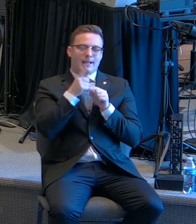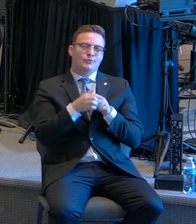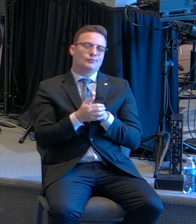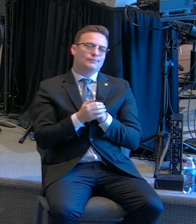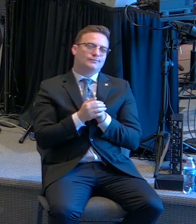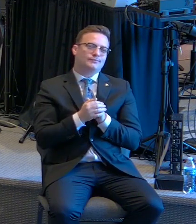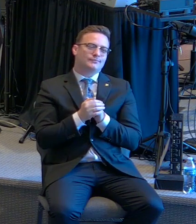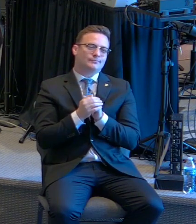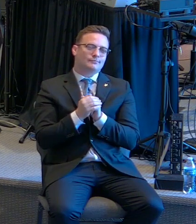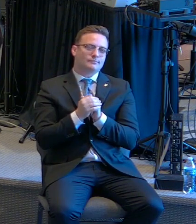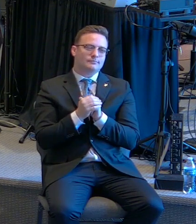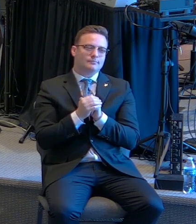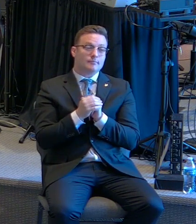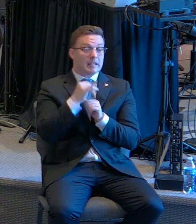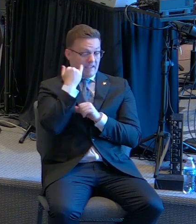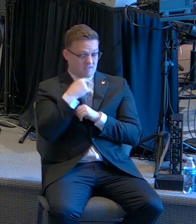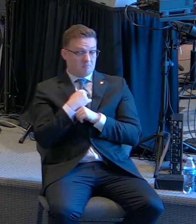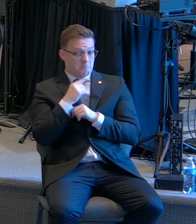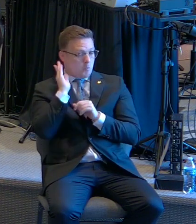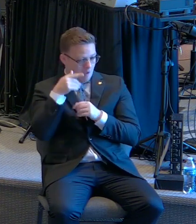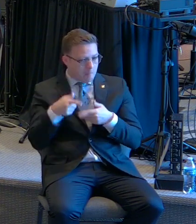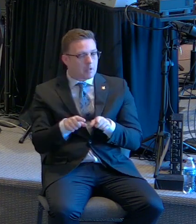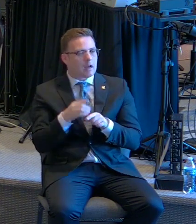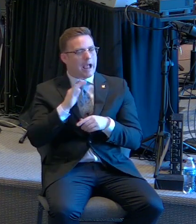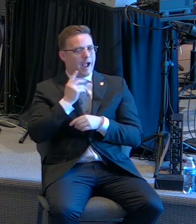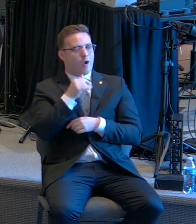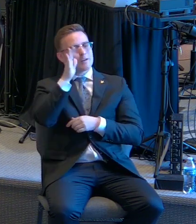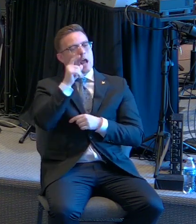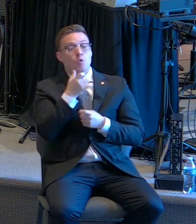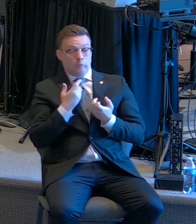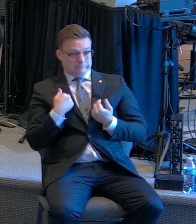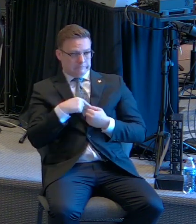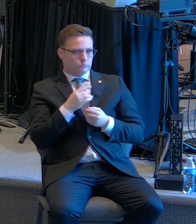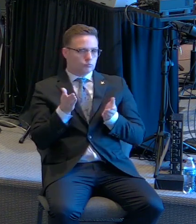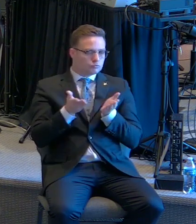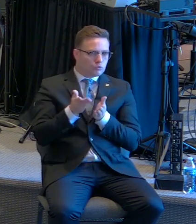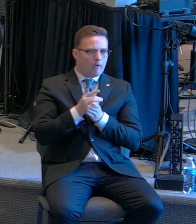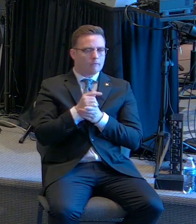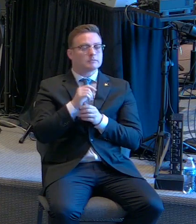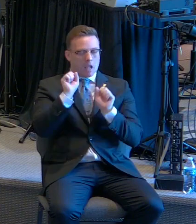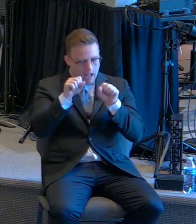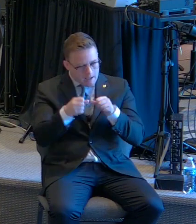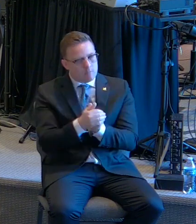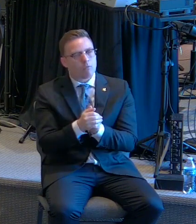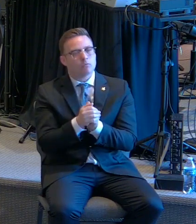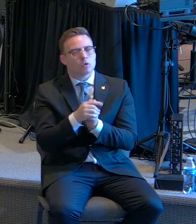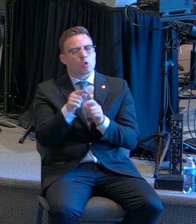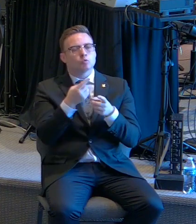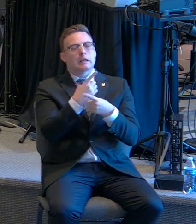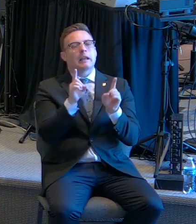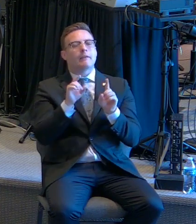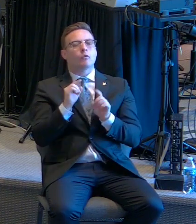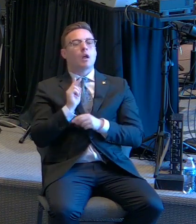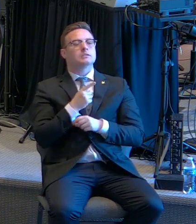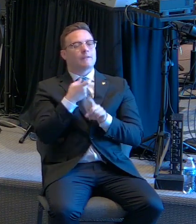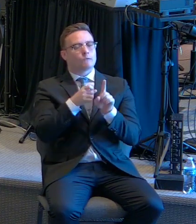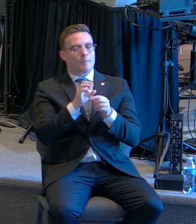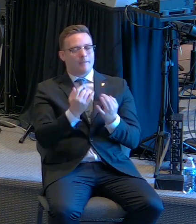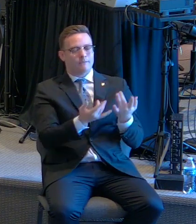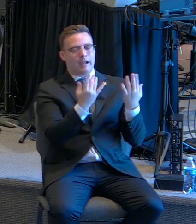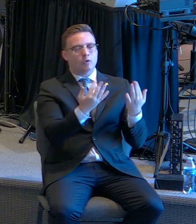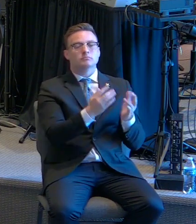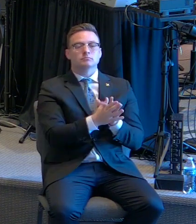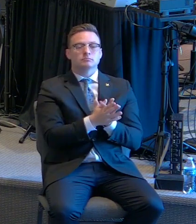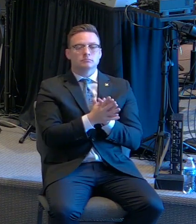answer. If it be so, our God whom we serve is able to deliver us from the burning,